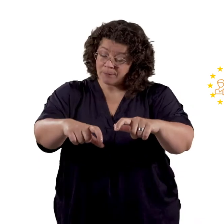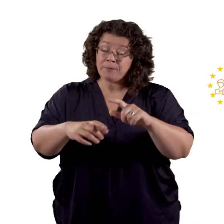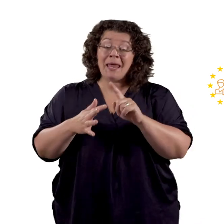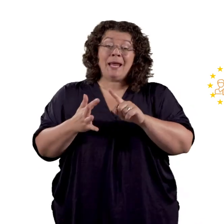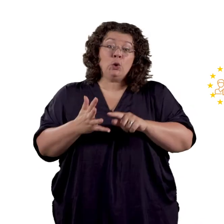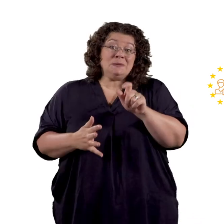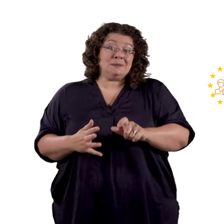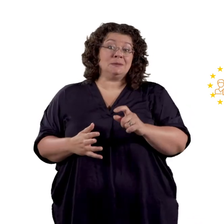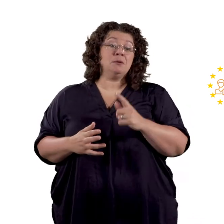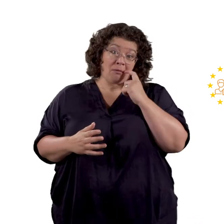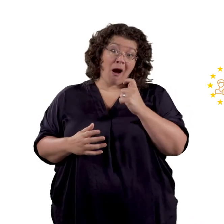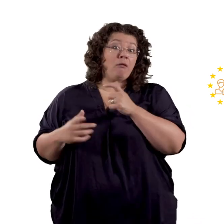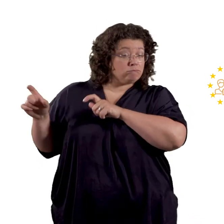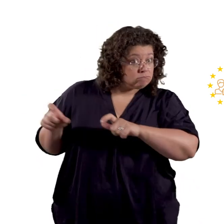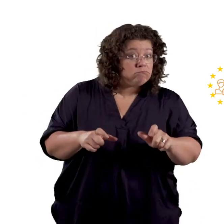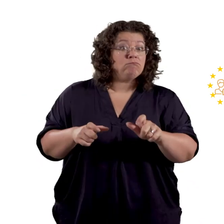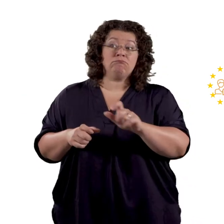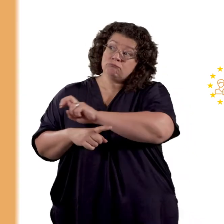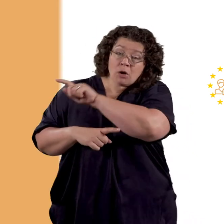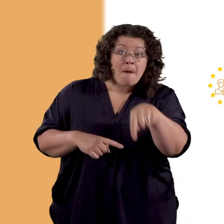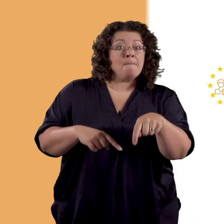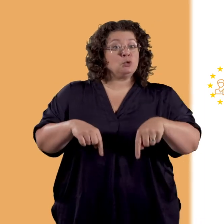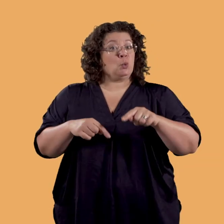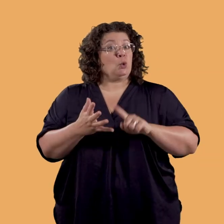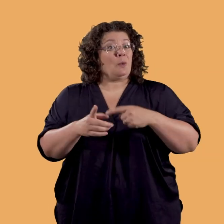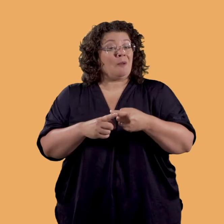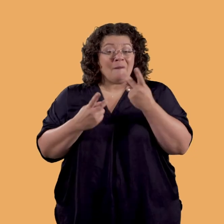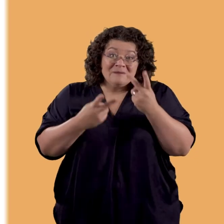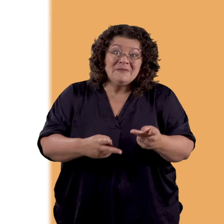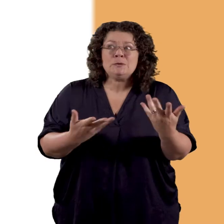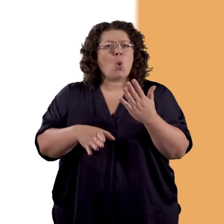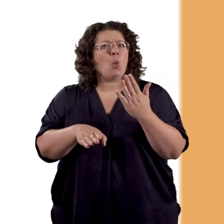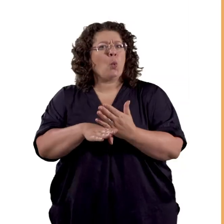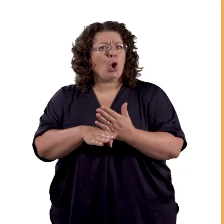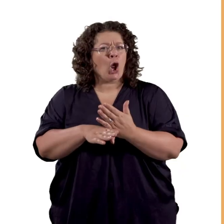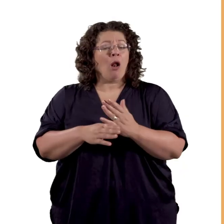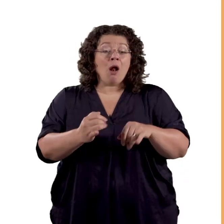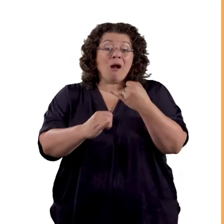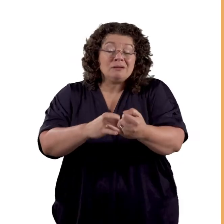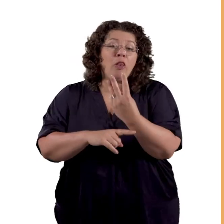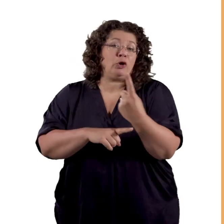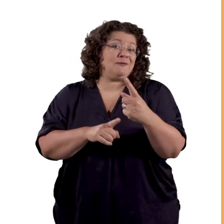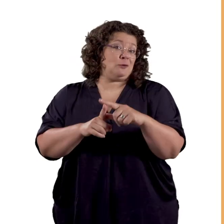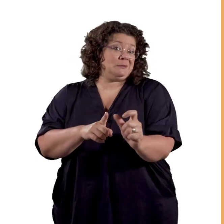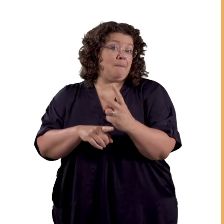the UK to visit or work freely up until December 31st 2020 where the transition period will end.